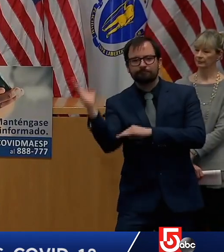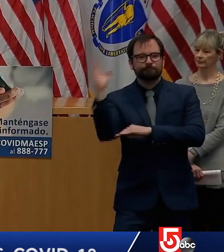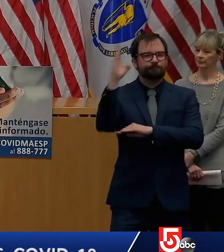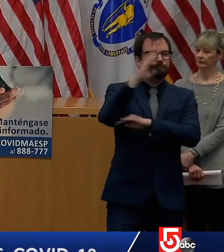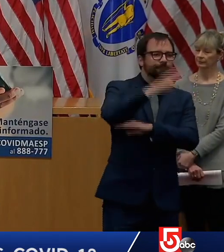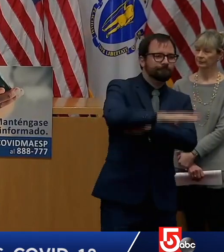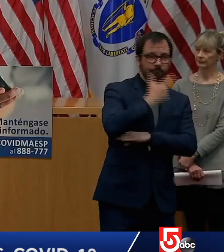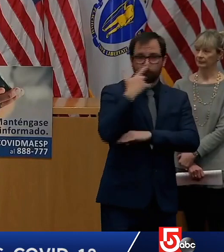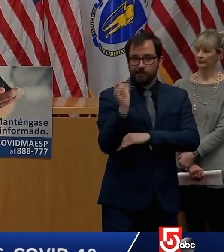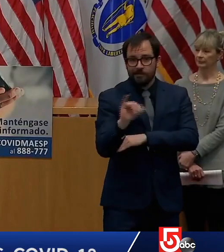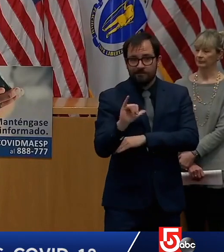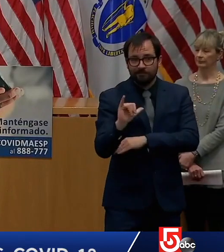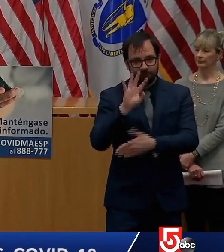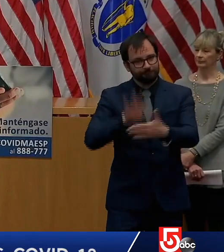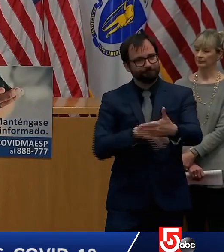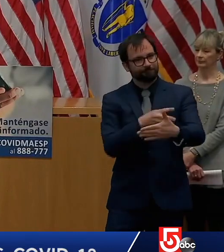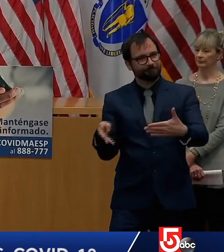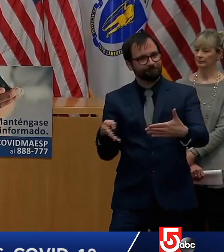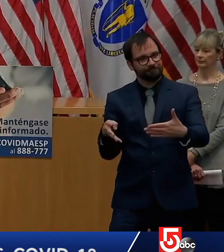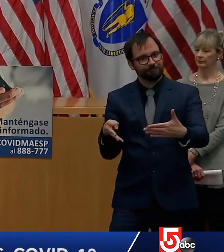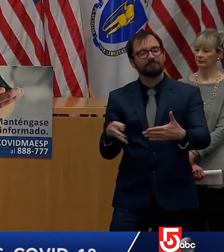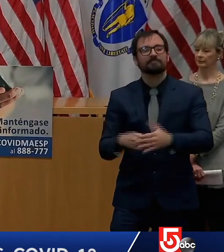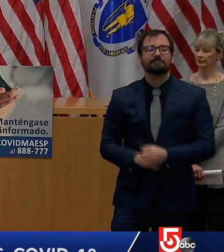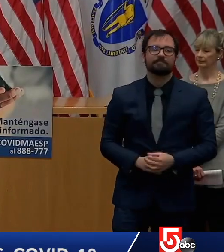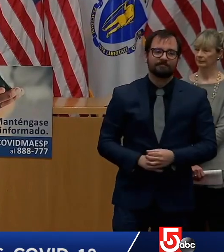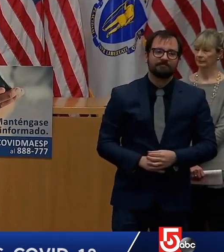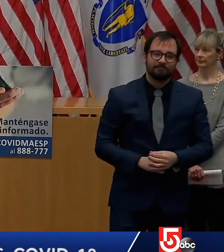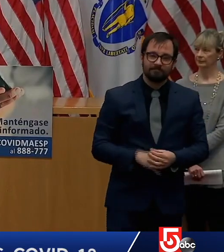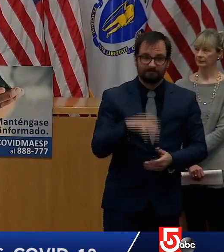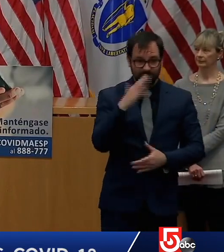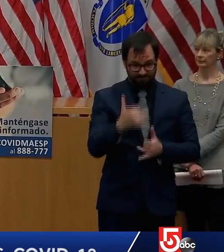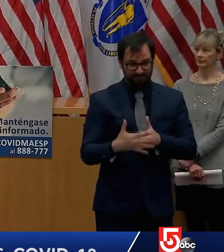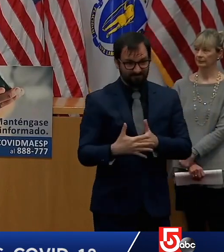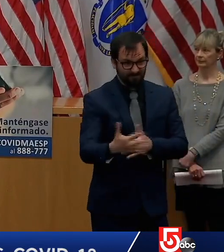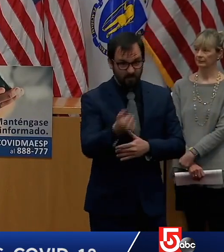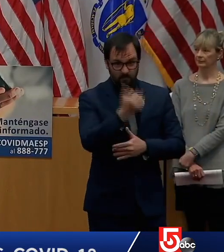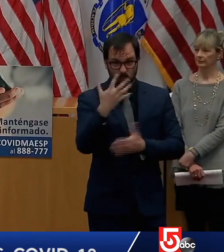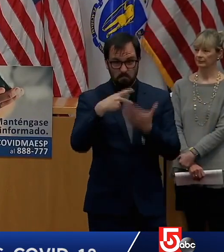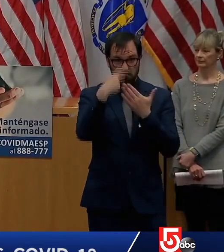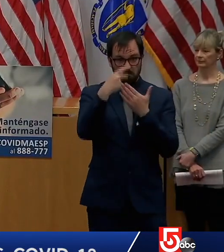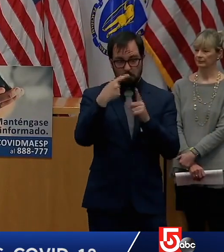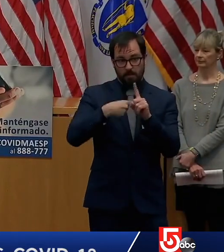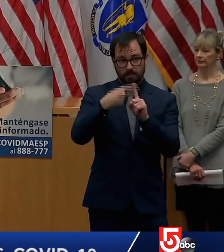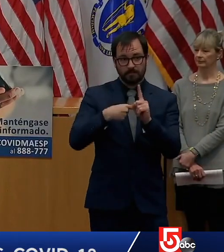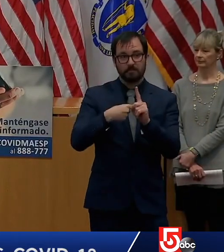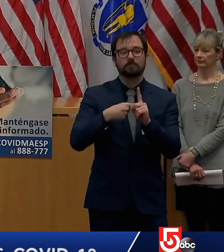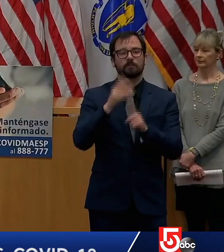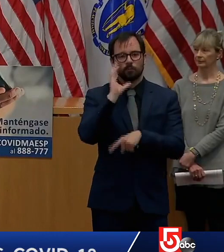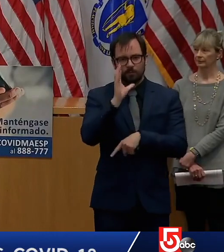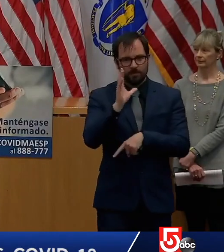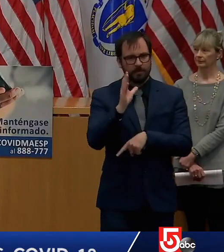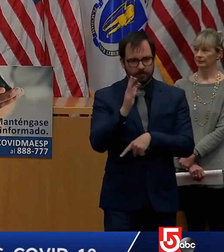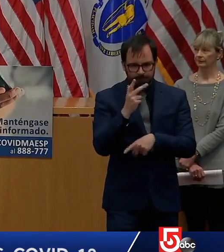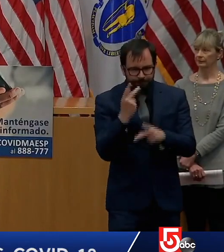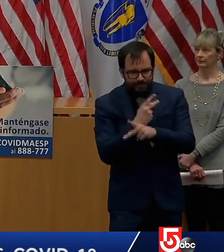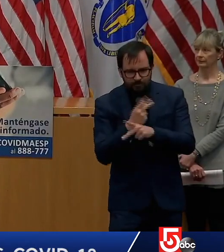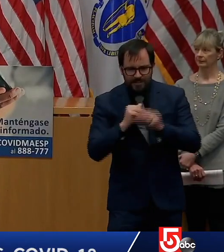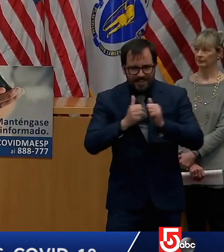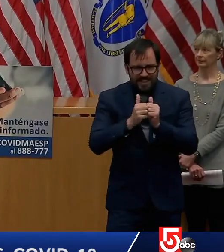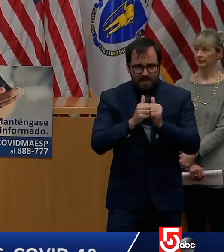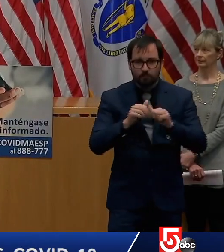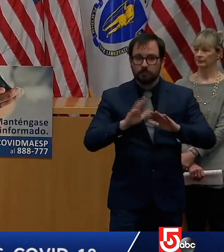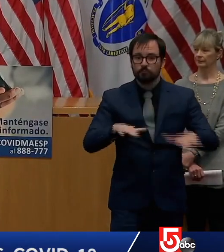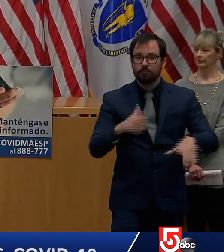capacity for both family child care and center-based programs once it can be done safely in the meantime